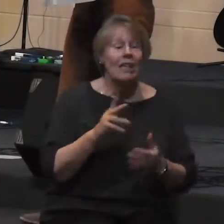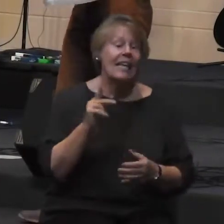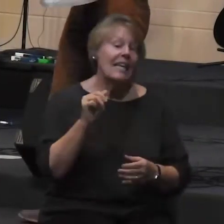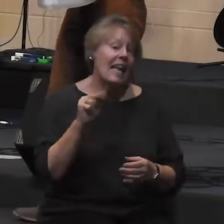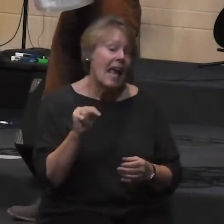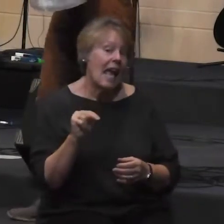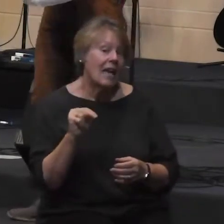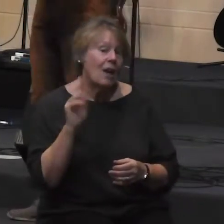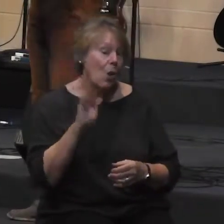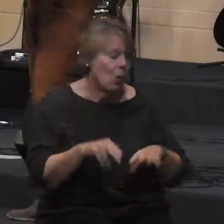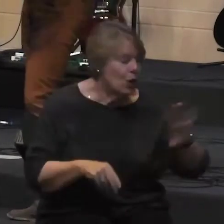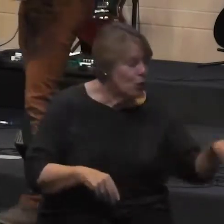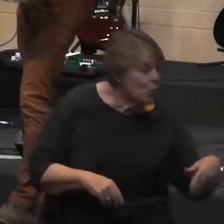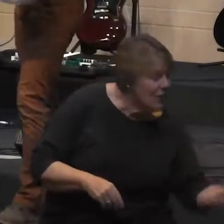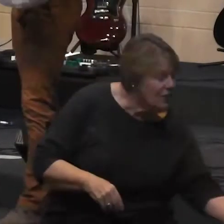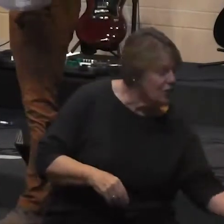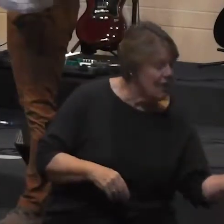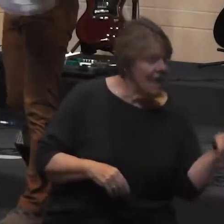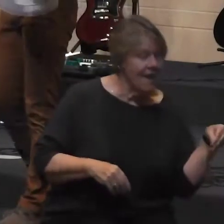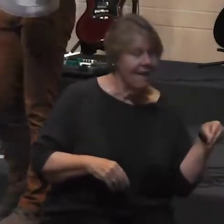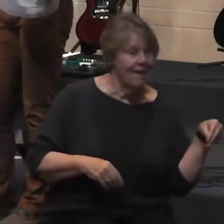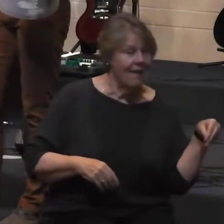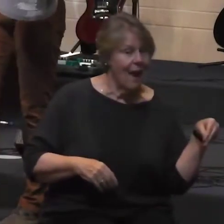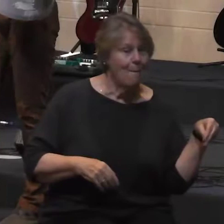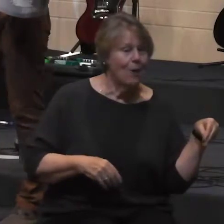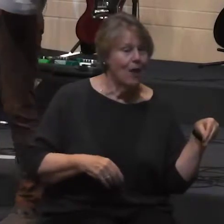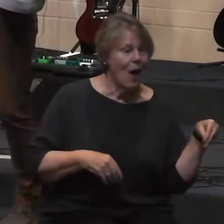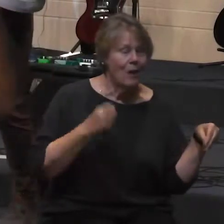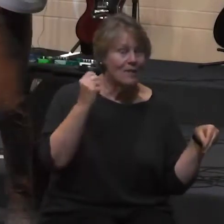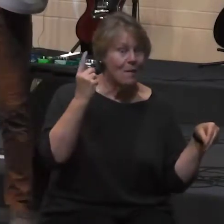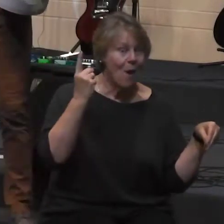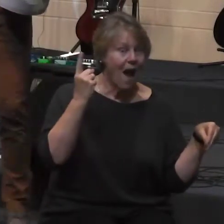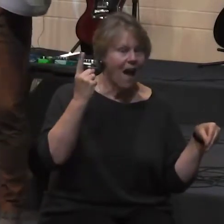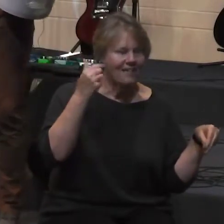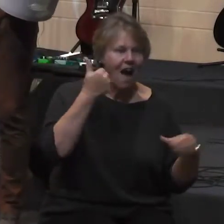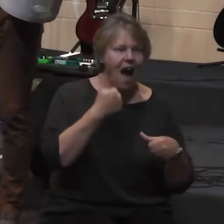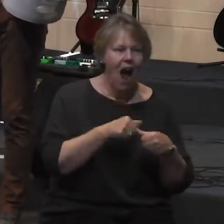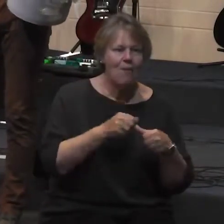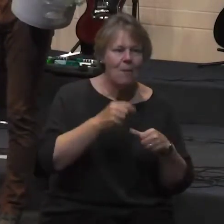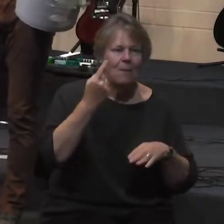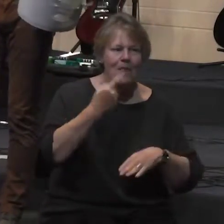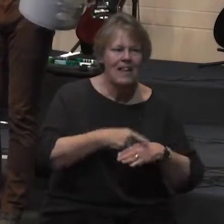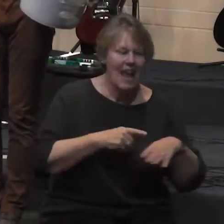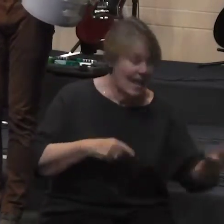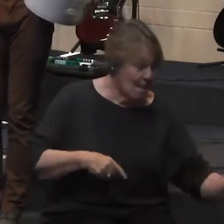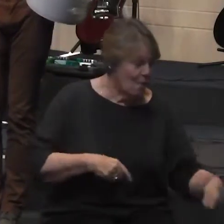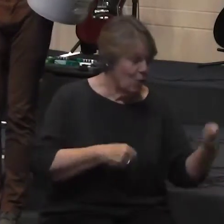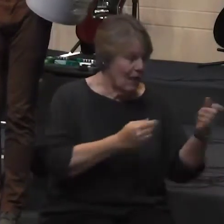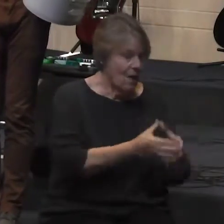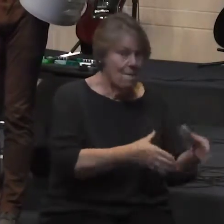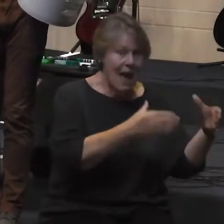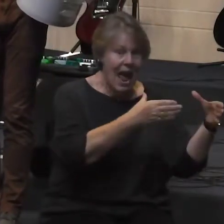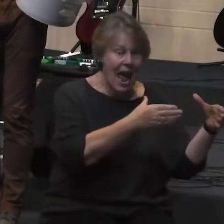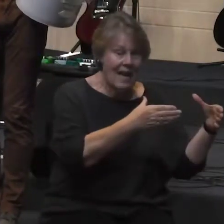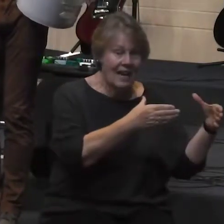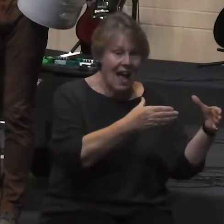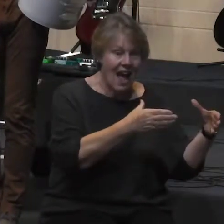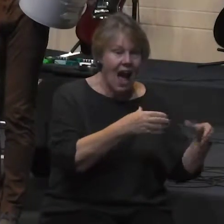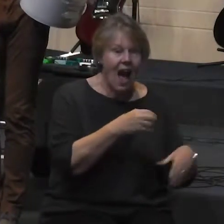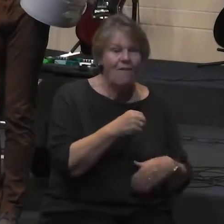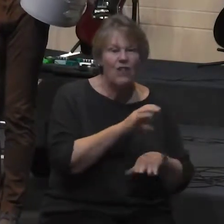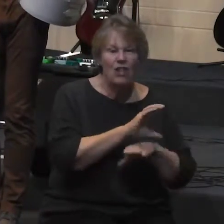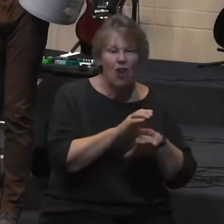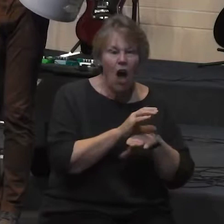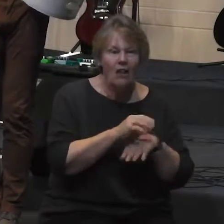bucket and he'd pull out a surprise I remember the day he pulled out a bag of Reese's peanut butter cups and it was just like